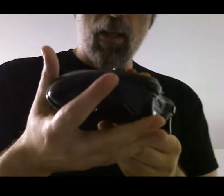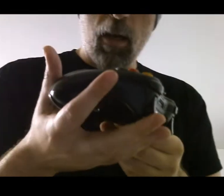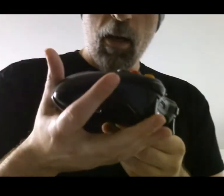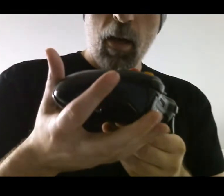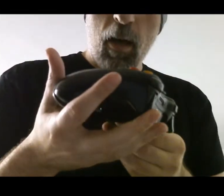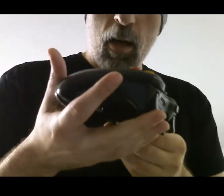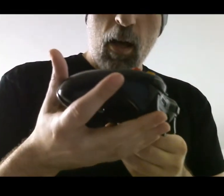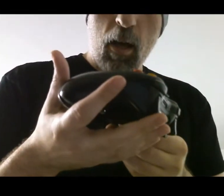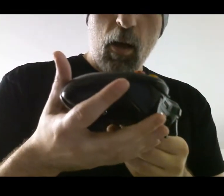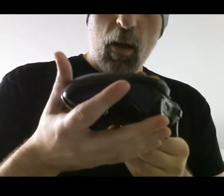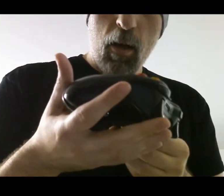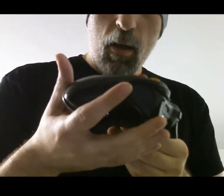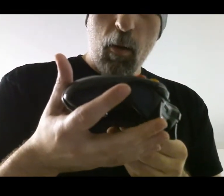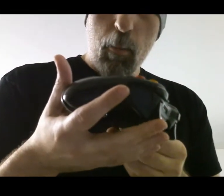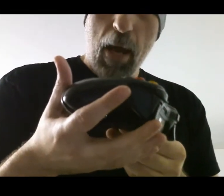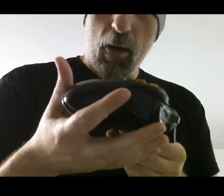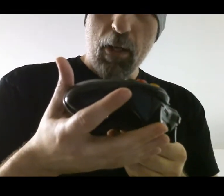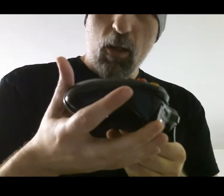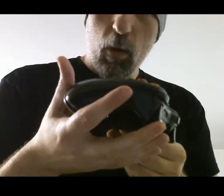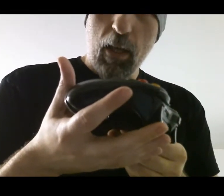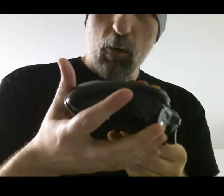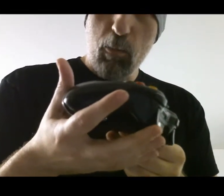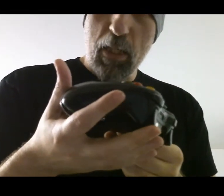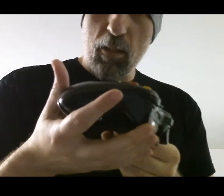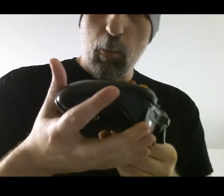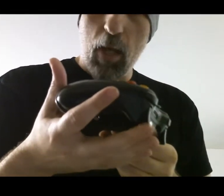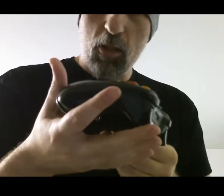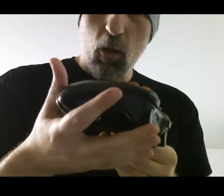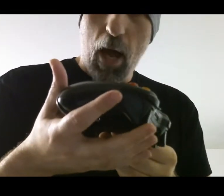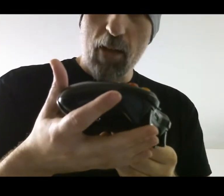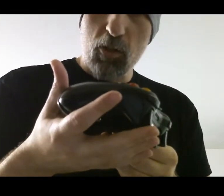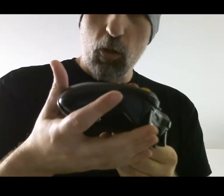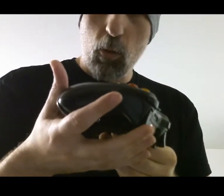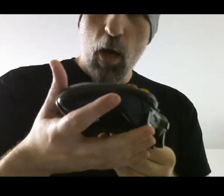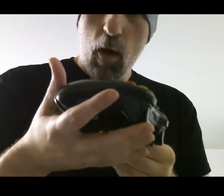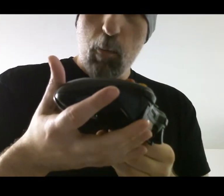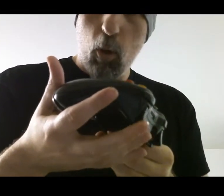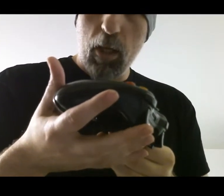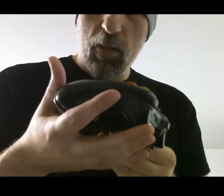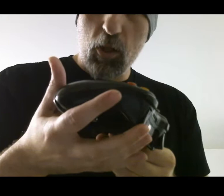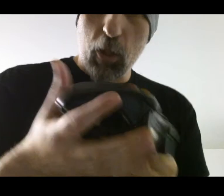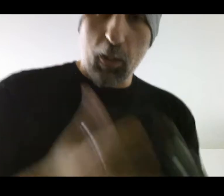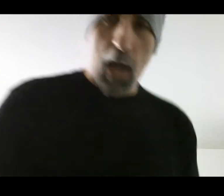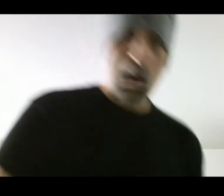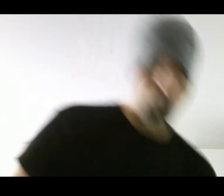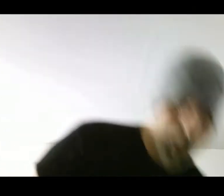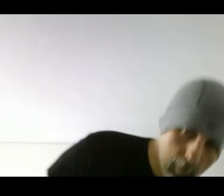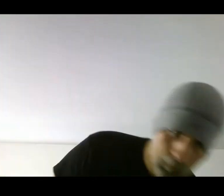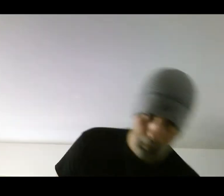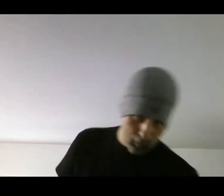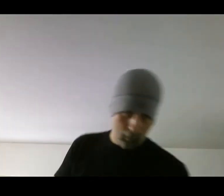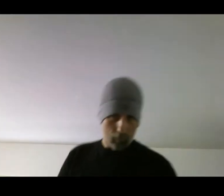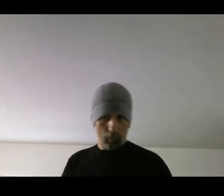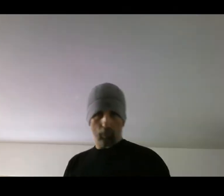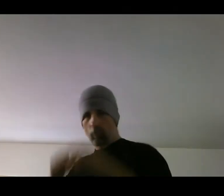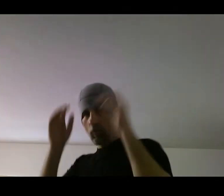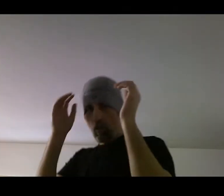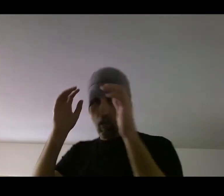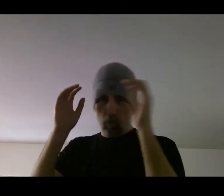parry going out and meeting the punch. So as you pull in the trigger halfway, as you